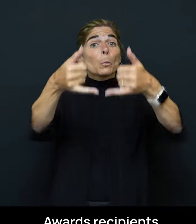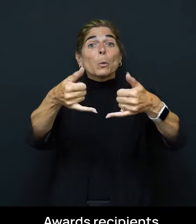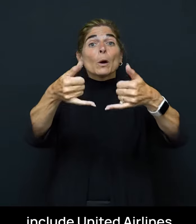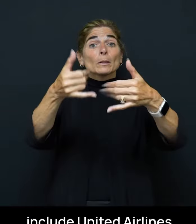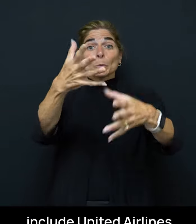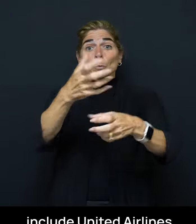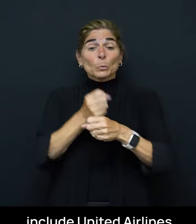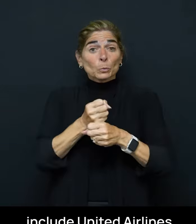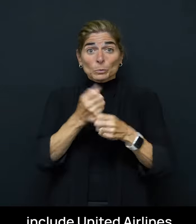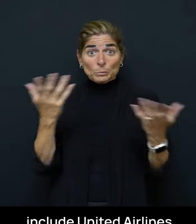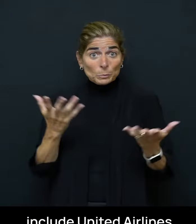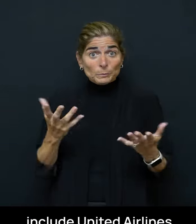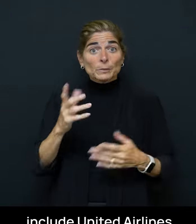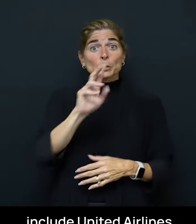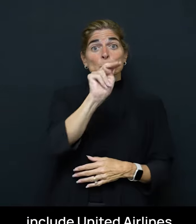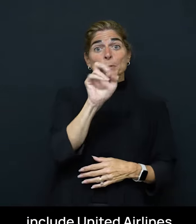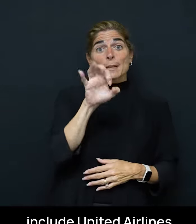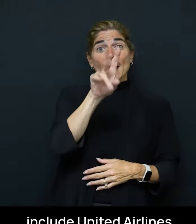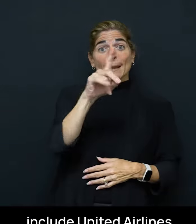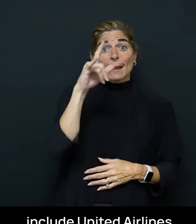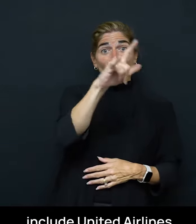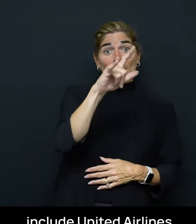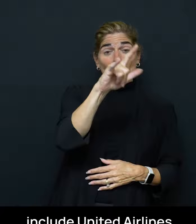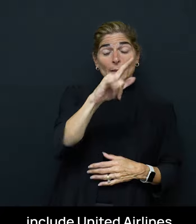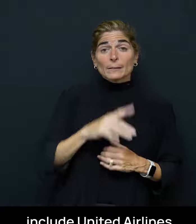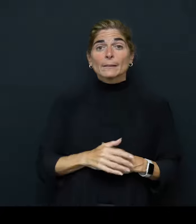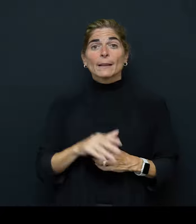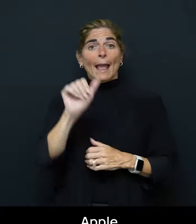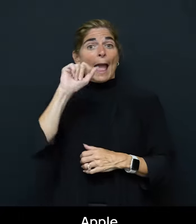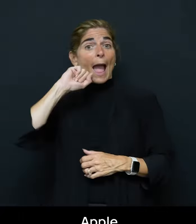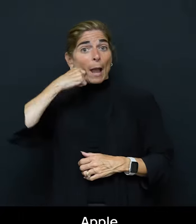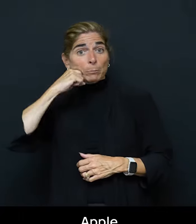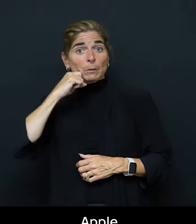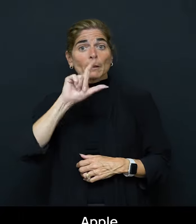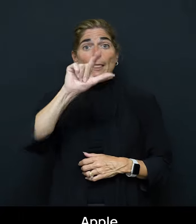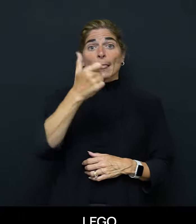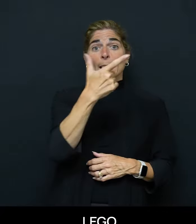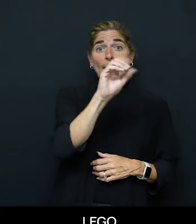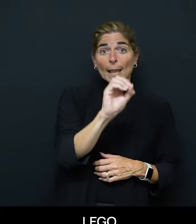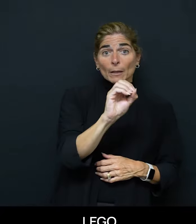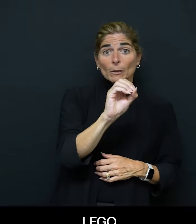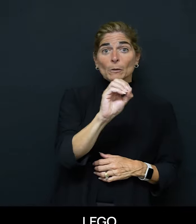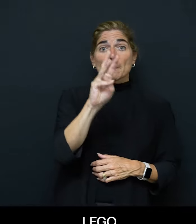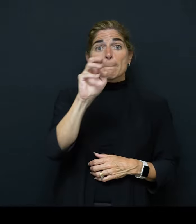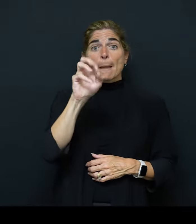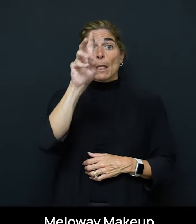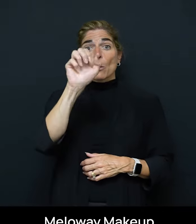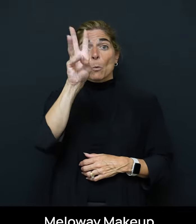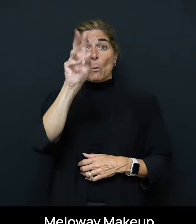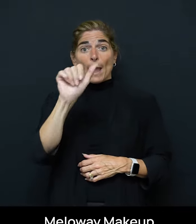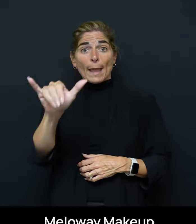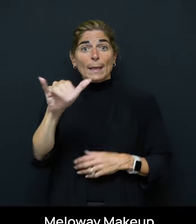include United Airlines Apple Lego Melloway Makeup